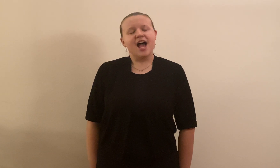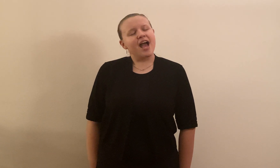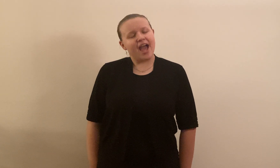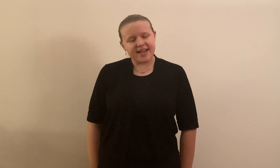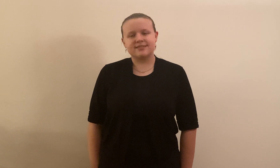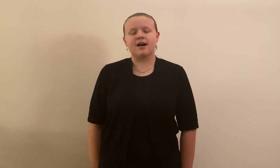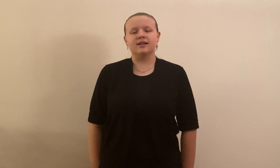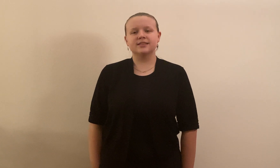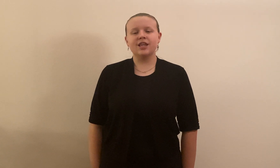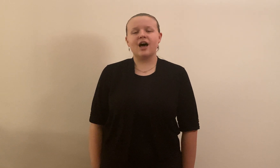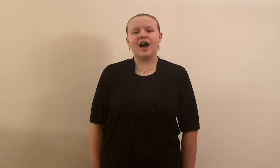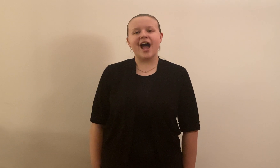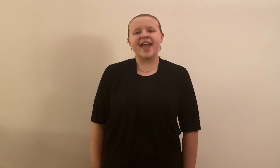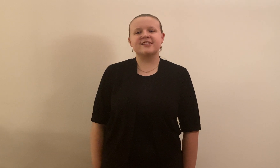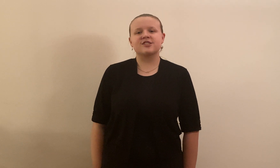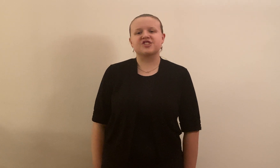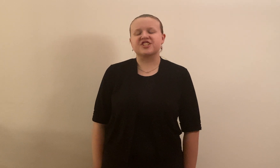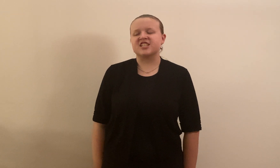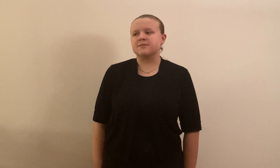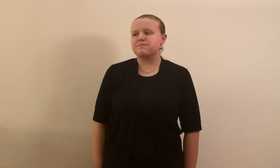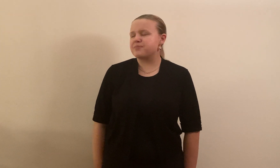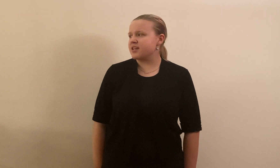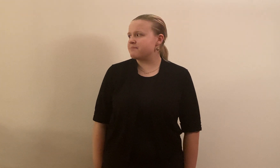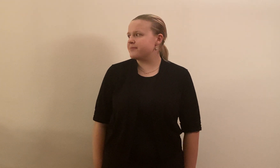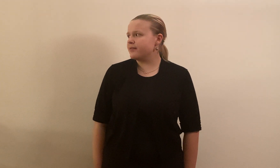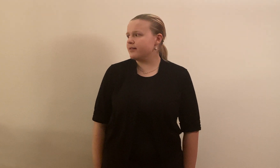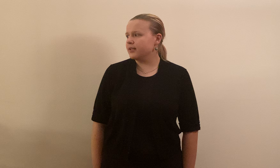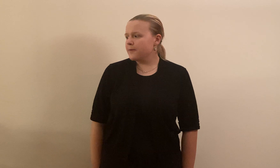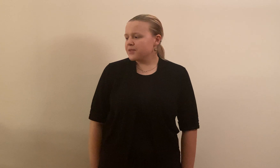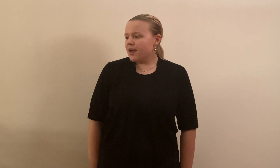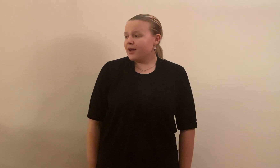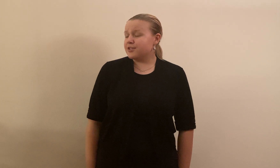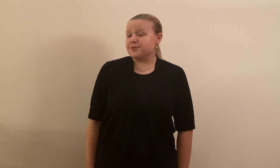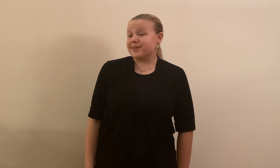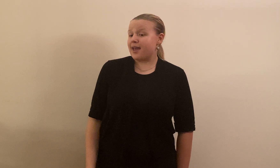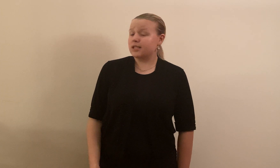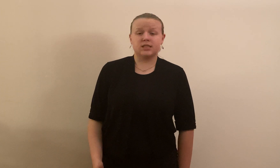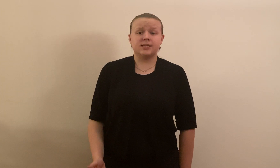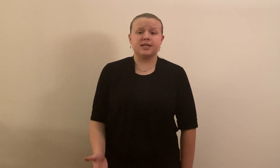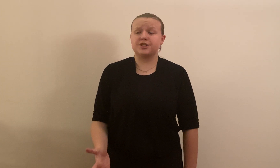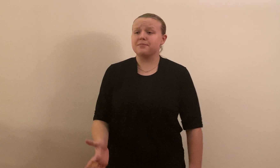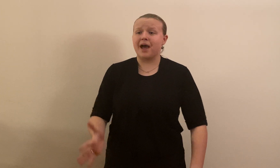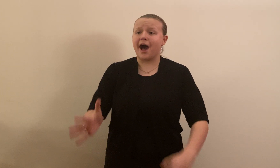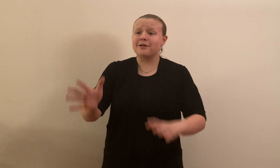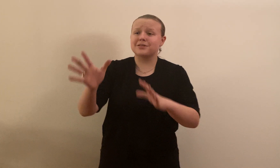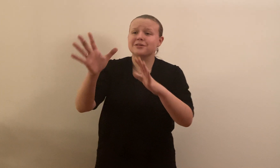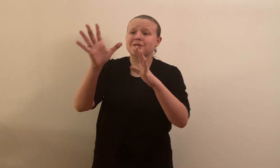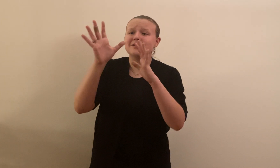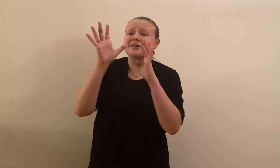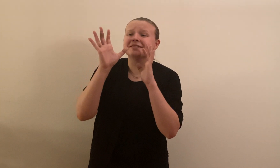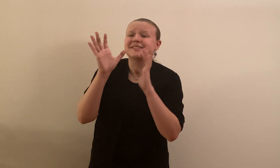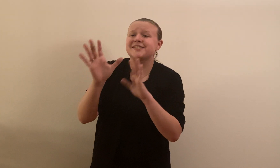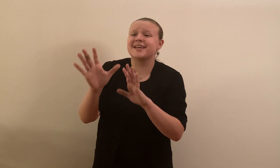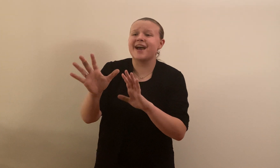And unlike certain people You can teach them how to stay